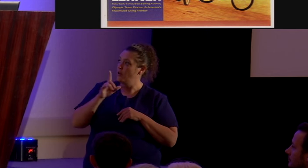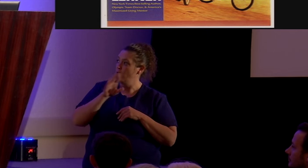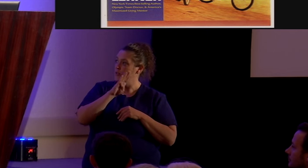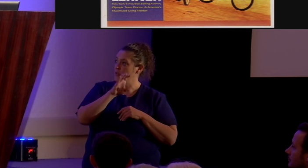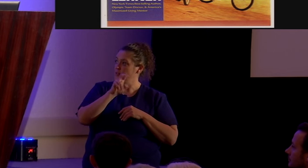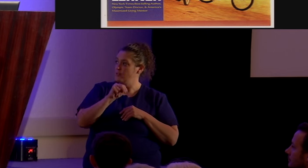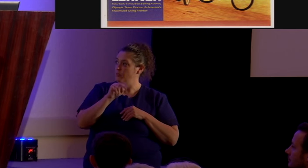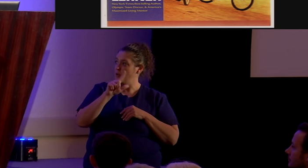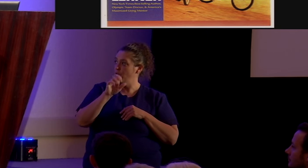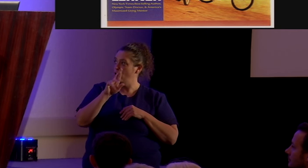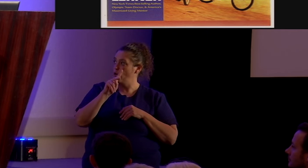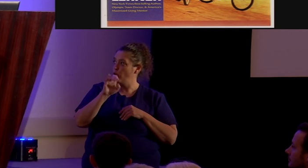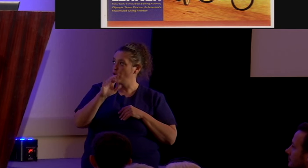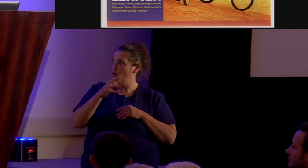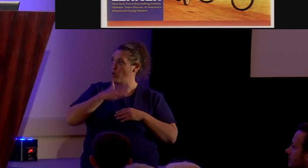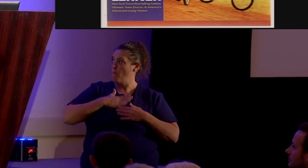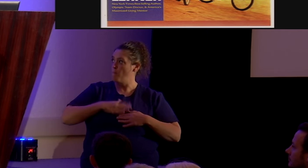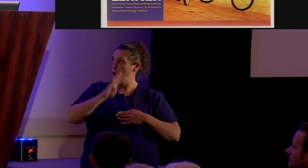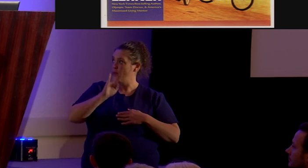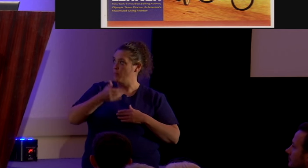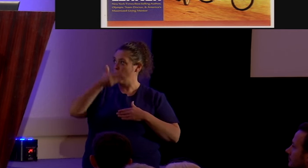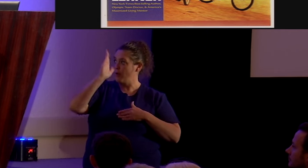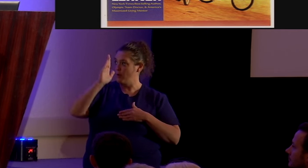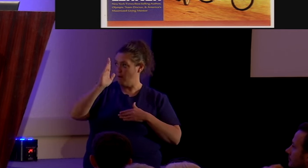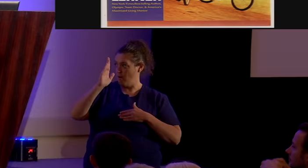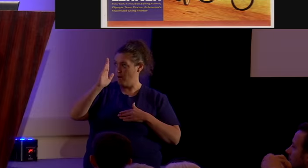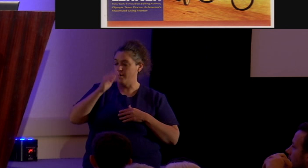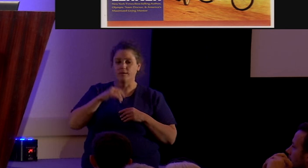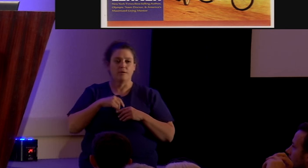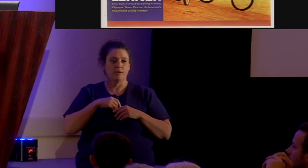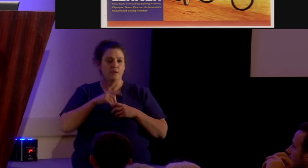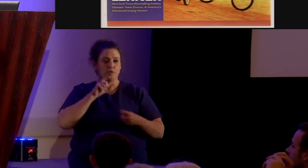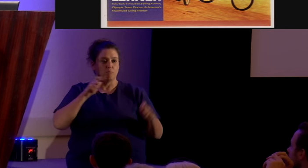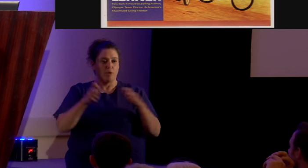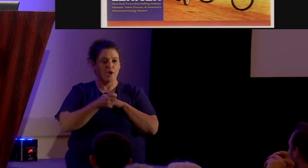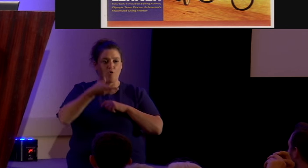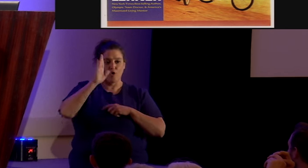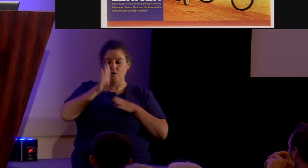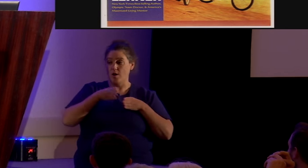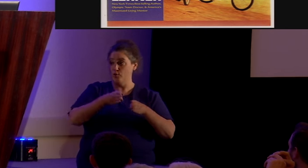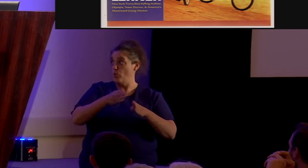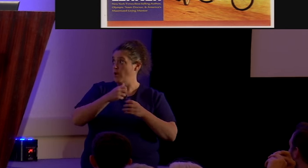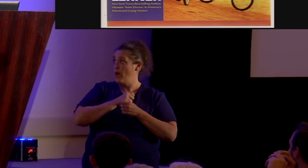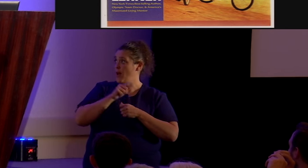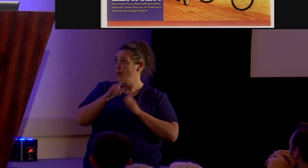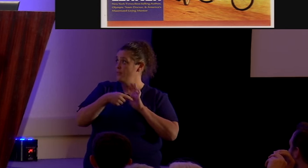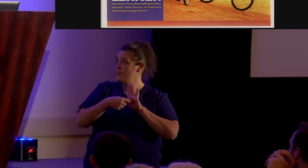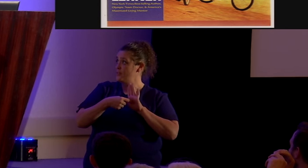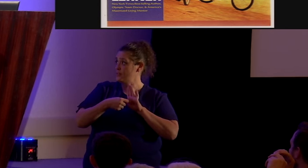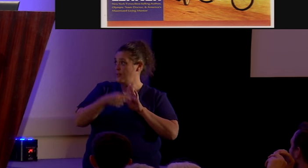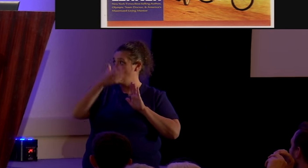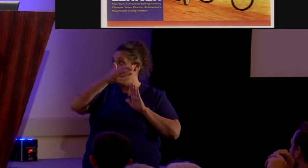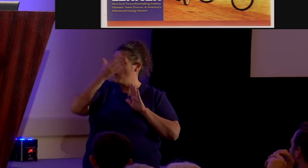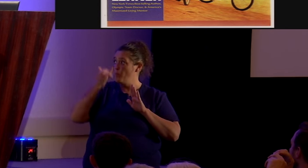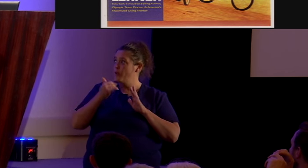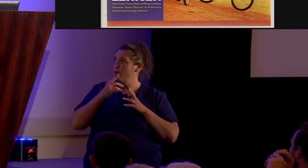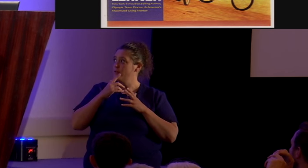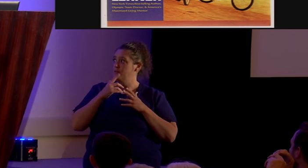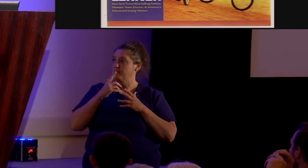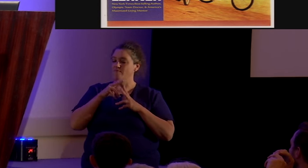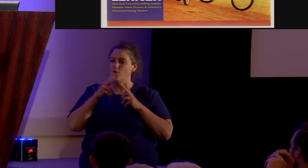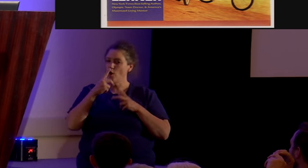Lerner, Body by God, Extreme Makeover, God's Way. Now, I love this example because it's hugely telling.